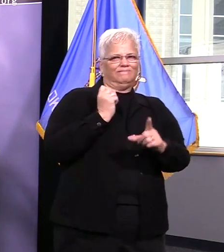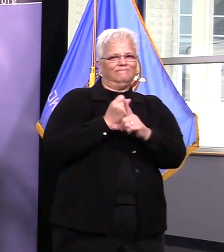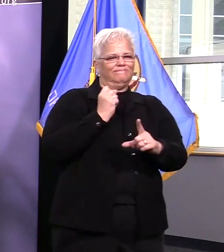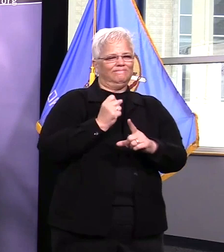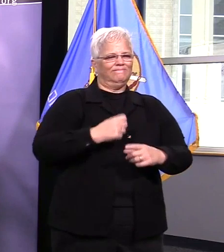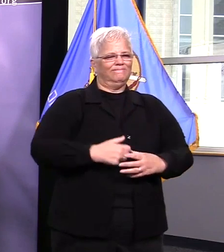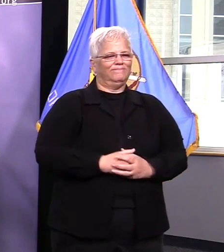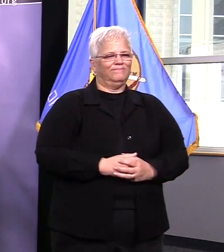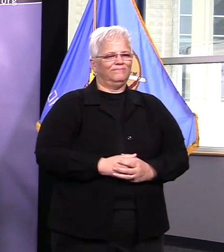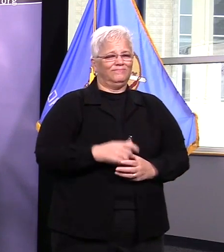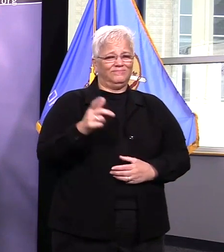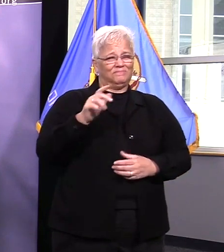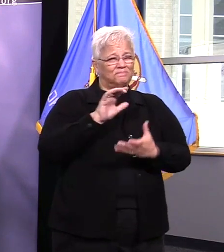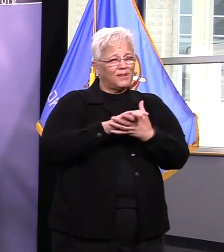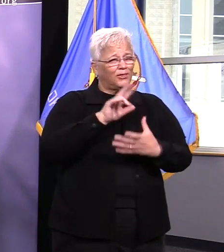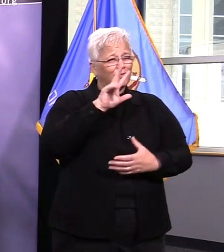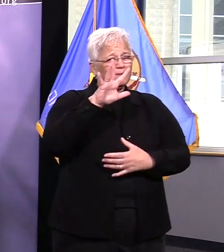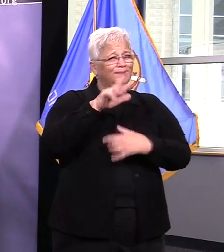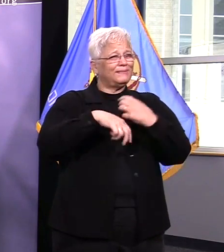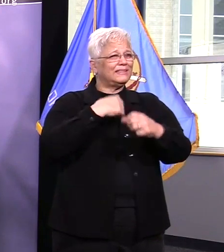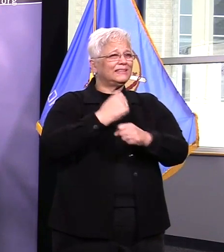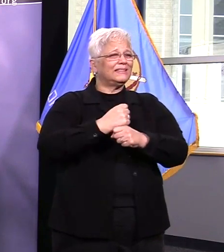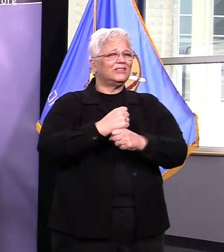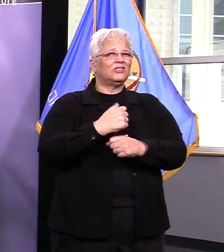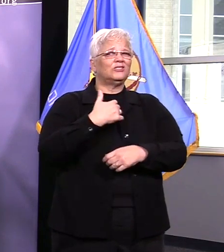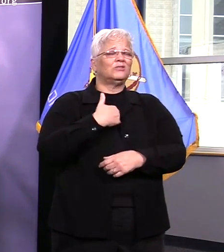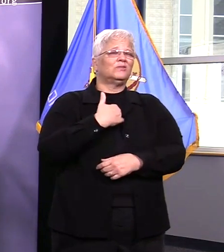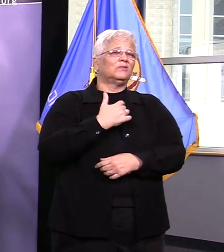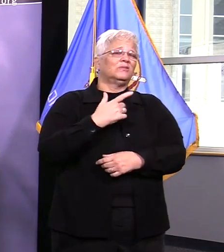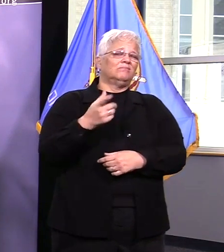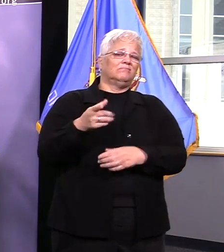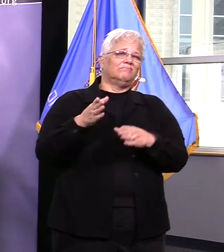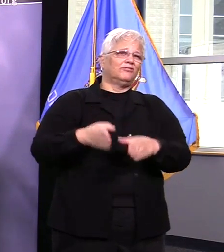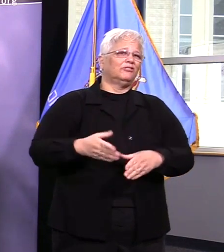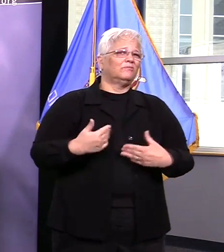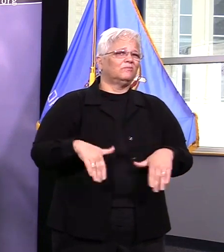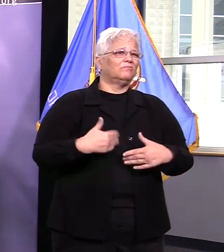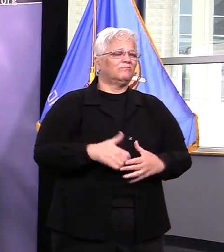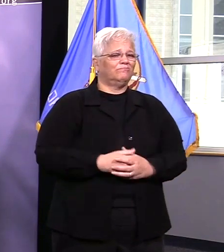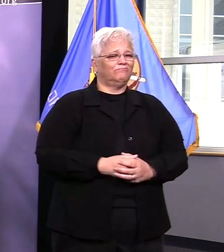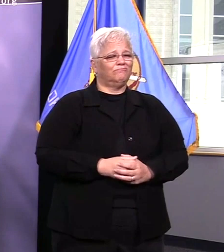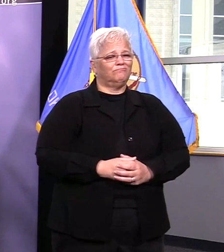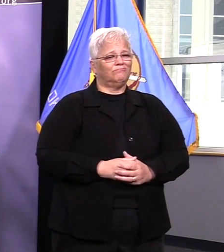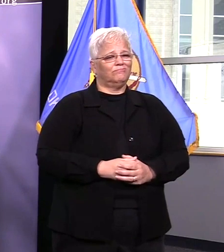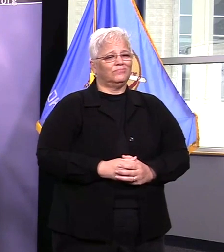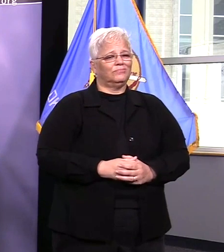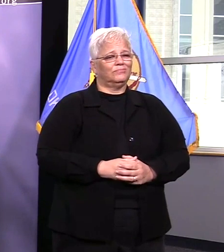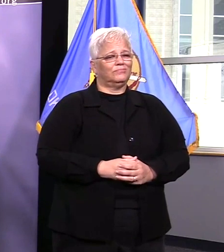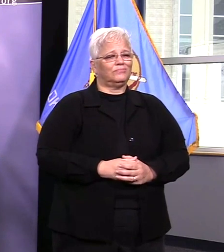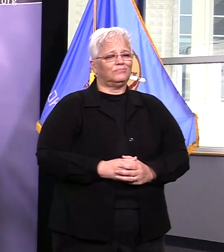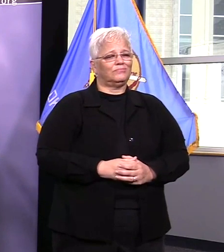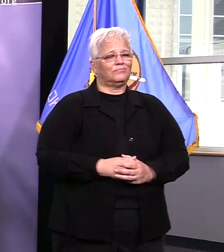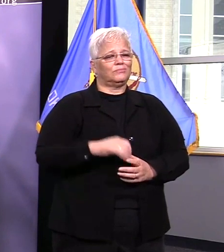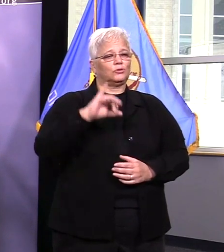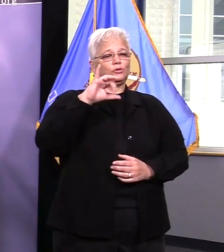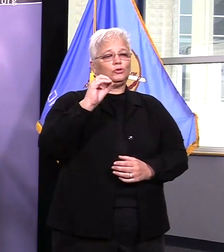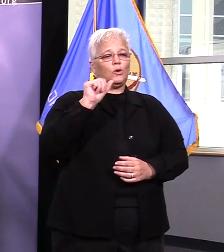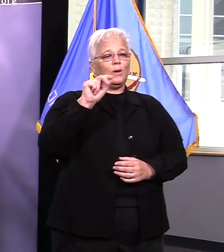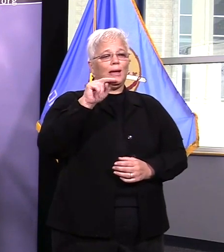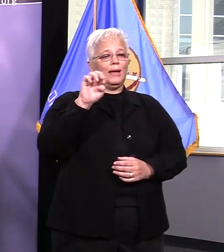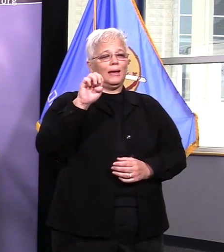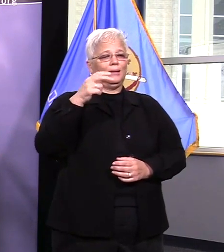sorely missed by all who knew her our prayers and our thoughts are with her and her family as well as with all the people